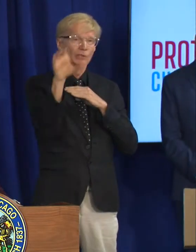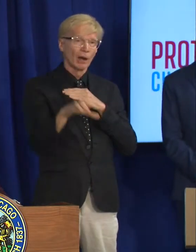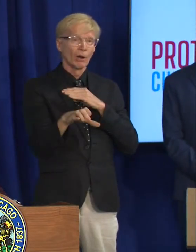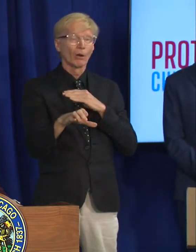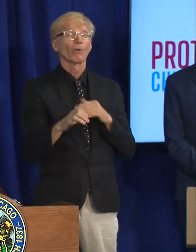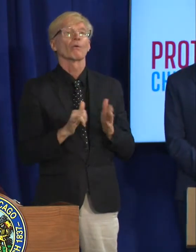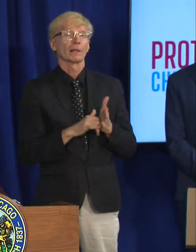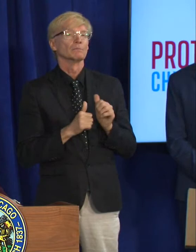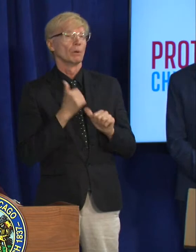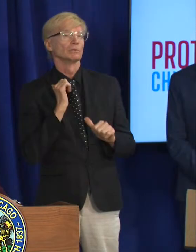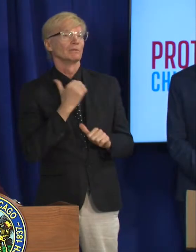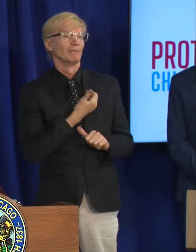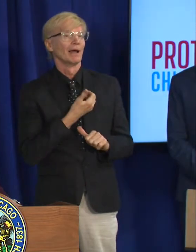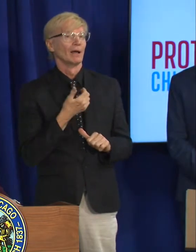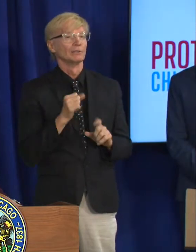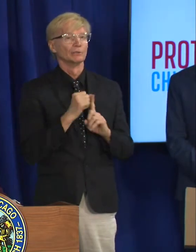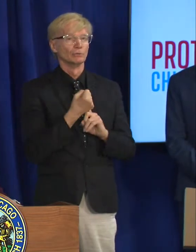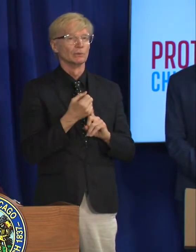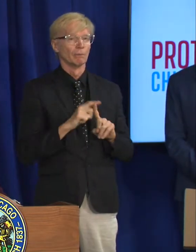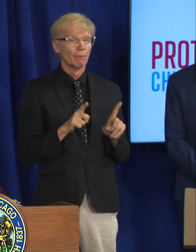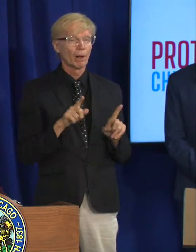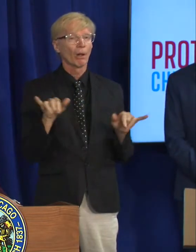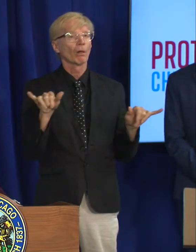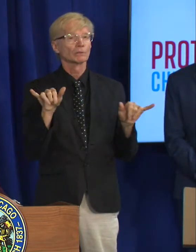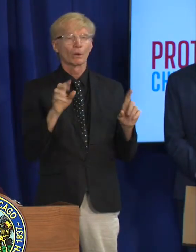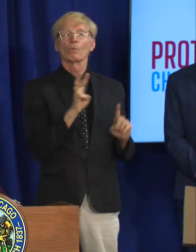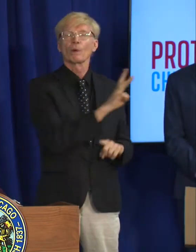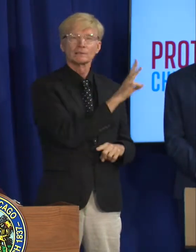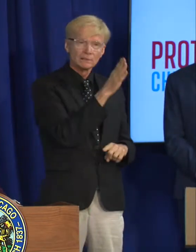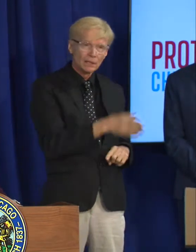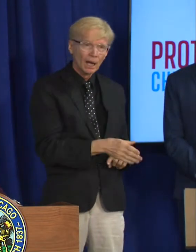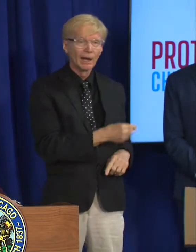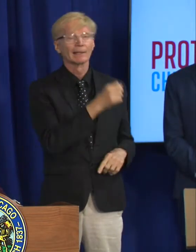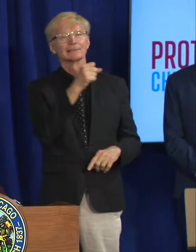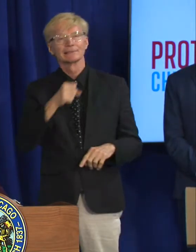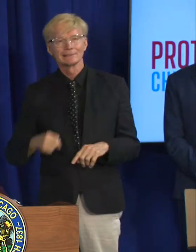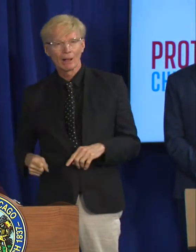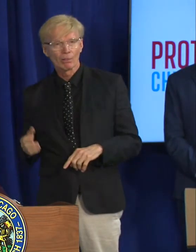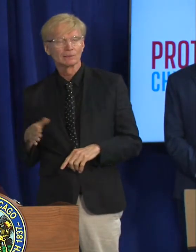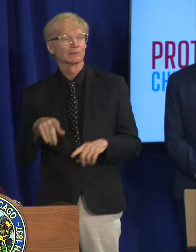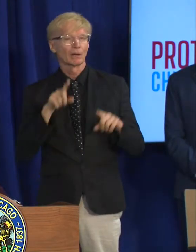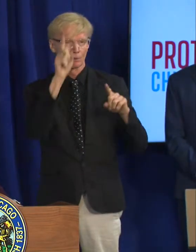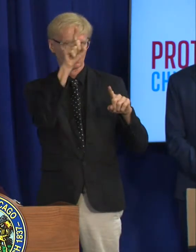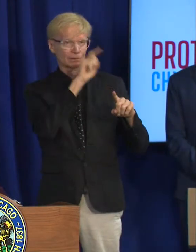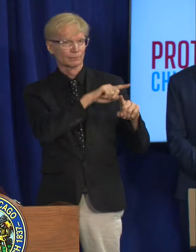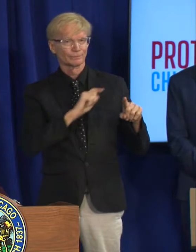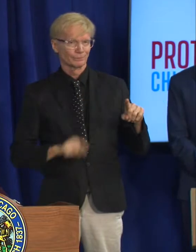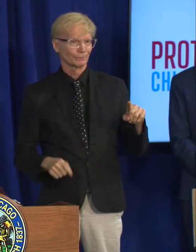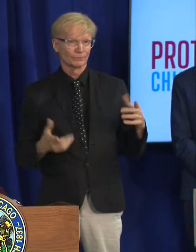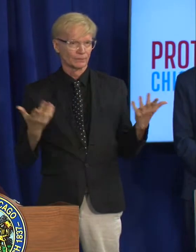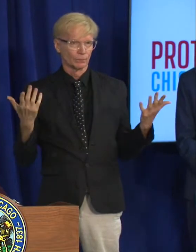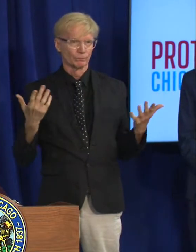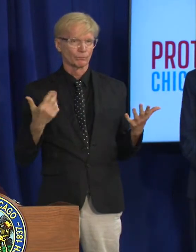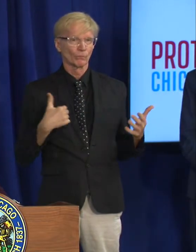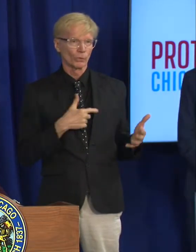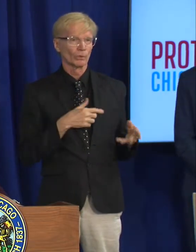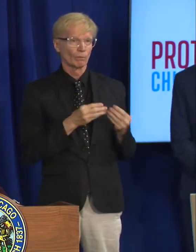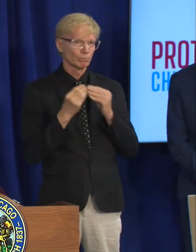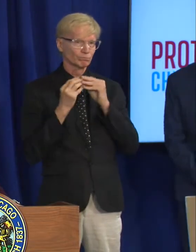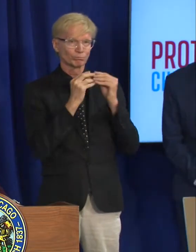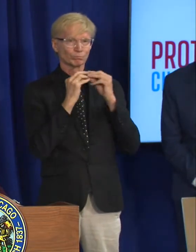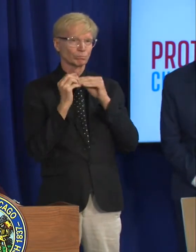been most of our cases but also on the west side and also on the south side and we have been working